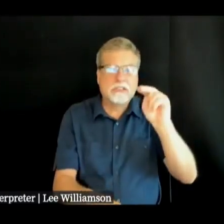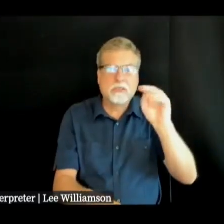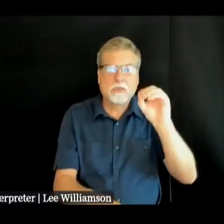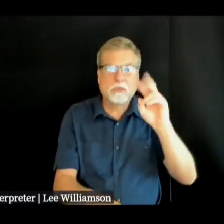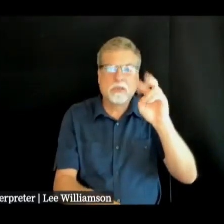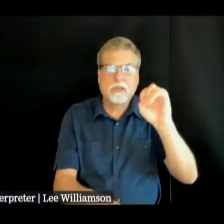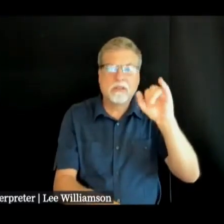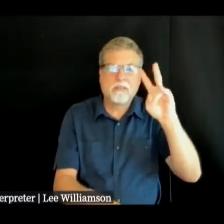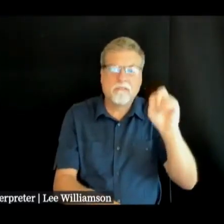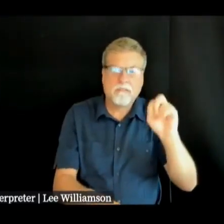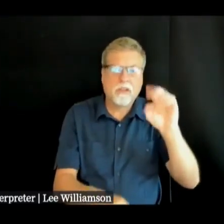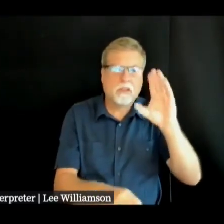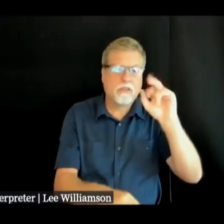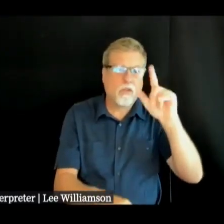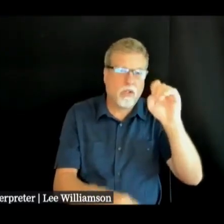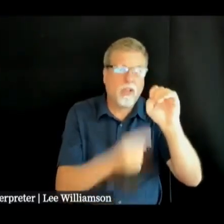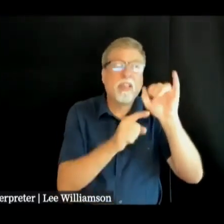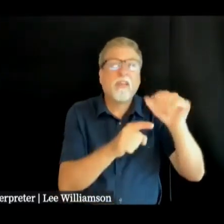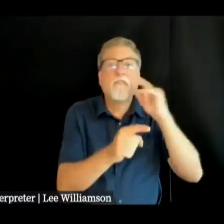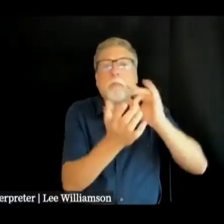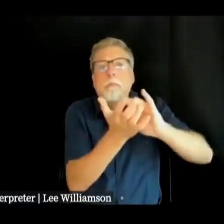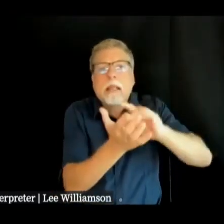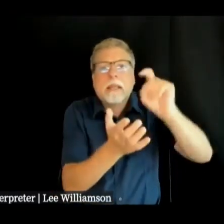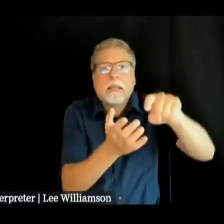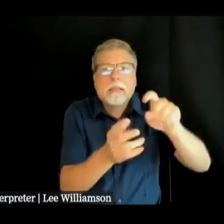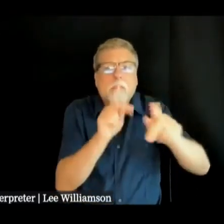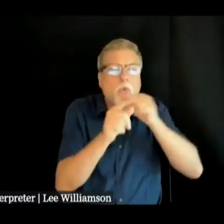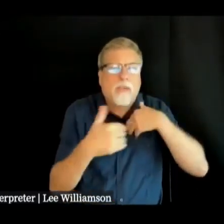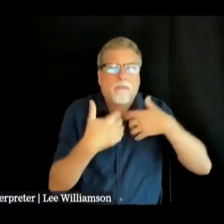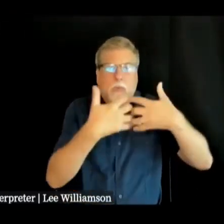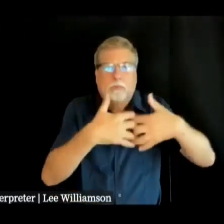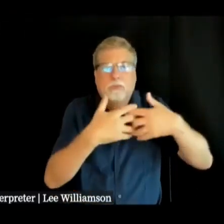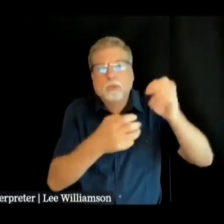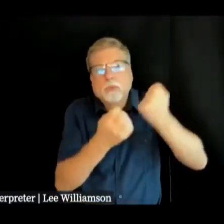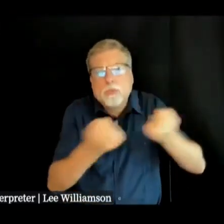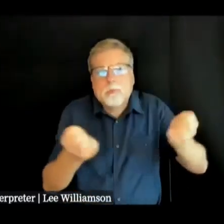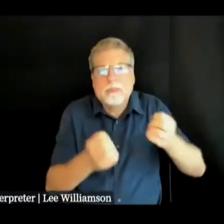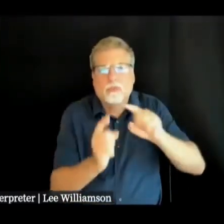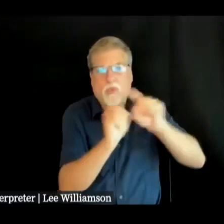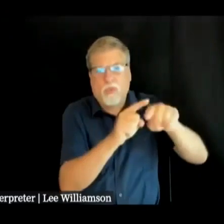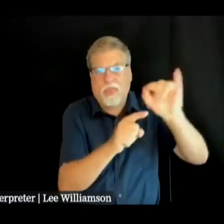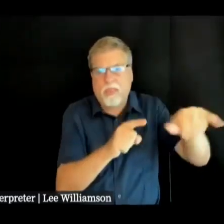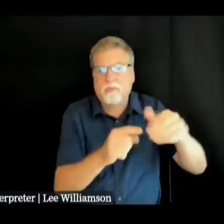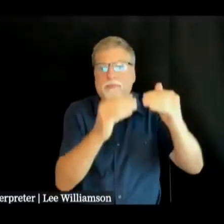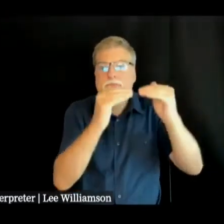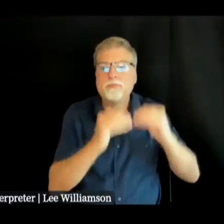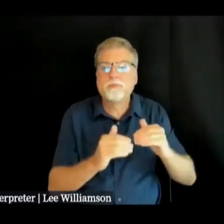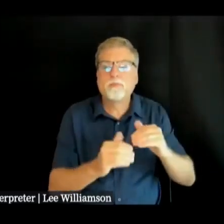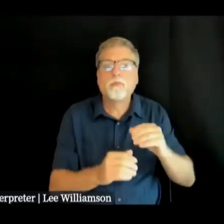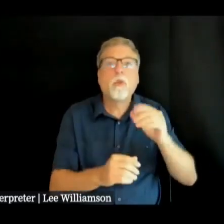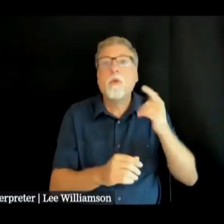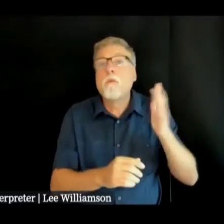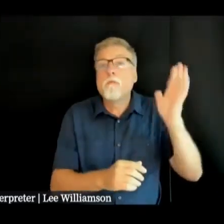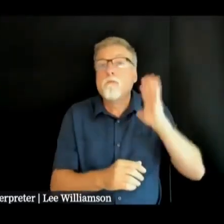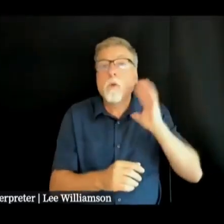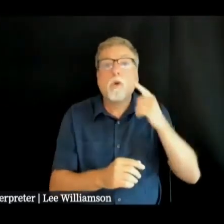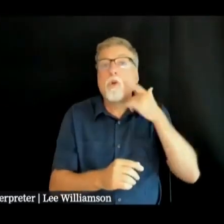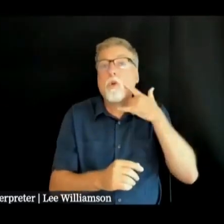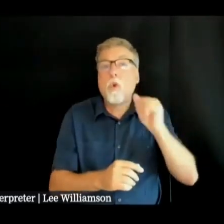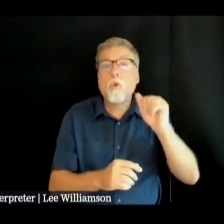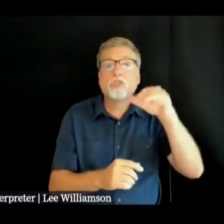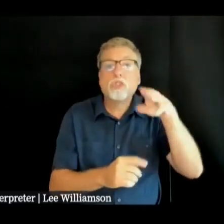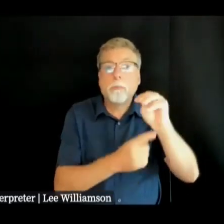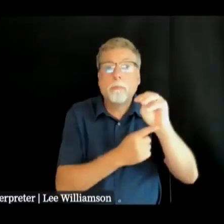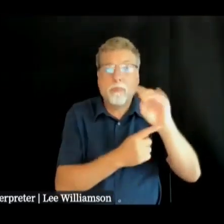the former Gold's Gym on Hendersonville Road 1815 Hendersonville Road is a family friendly shelter and the